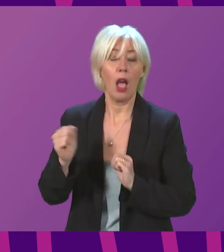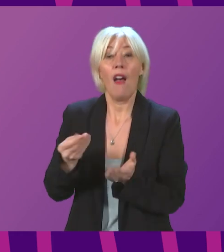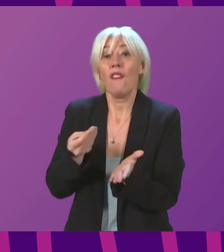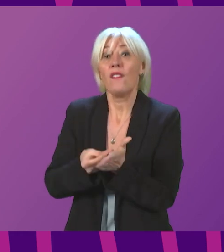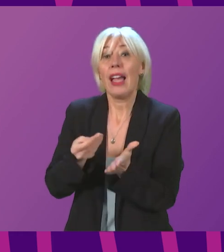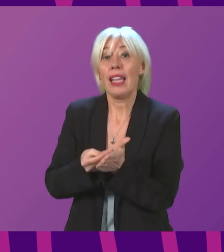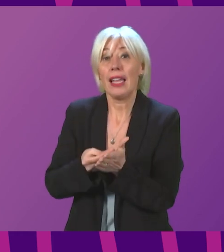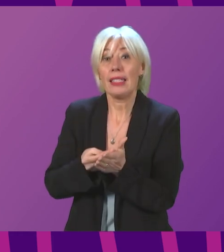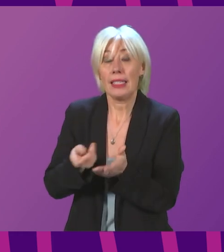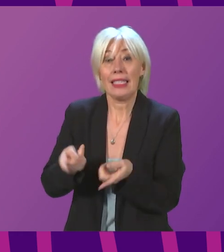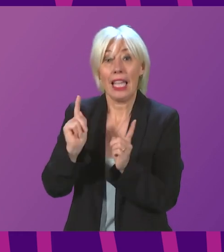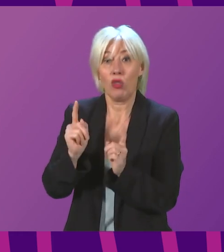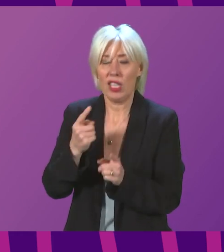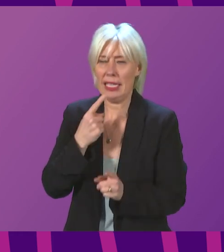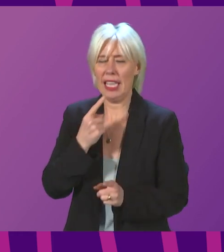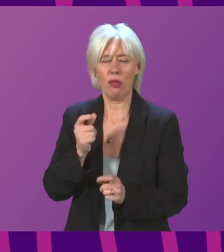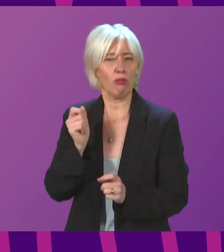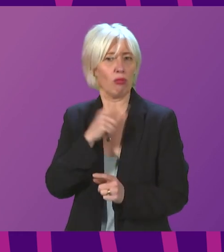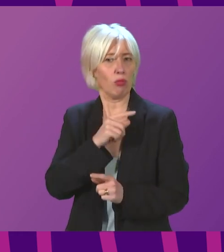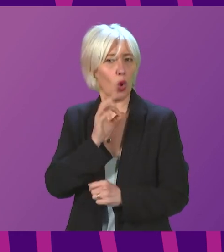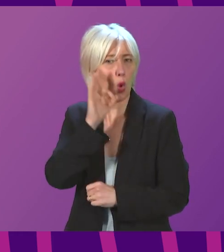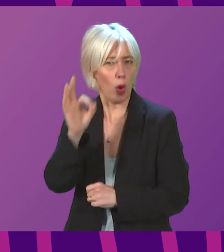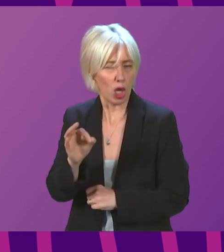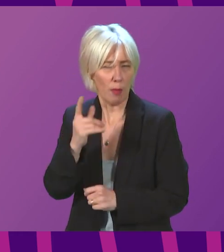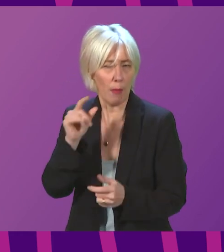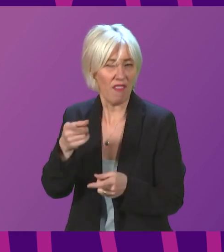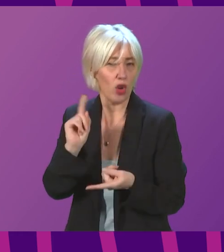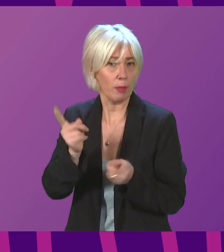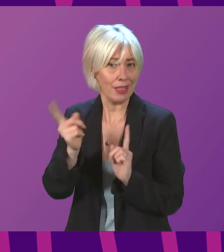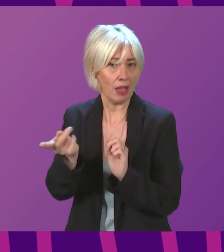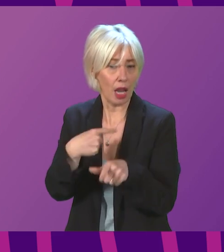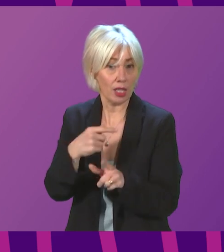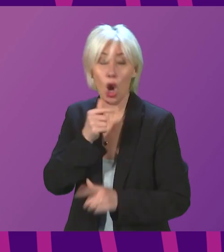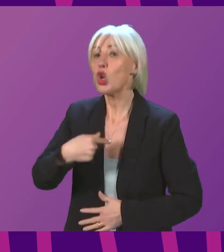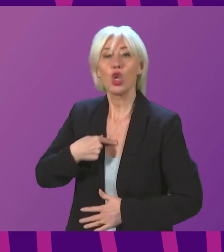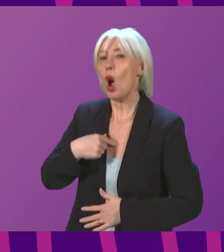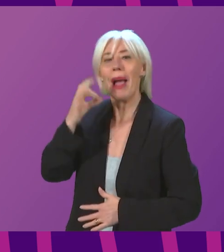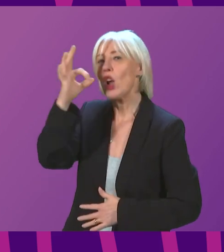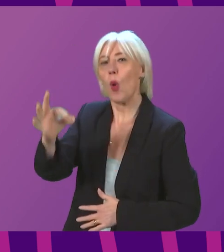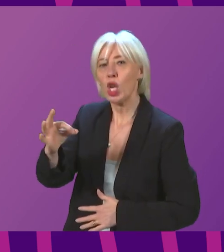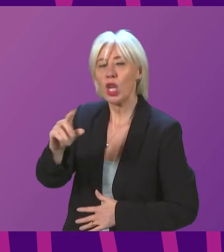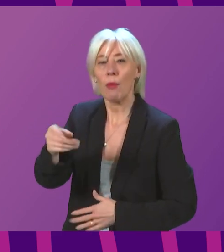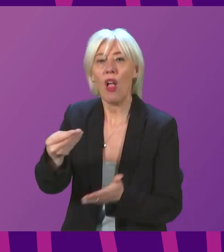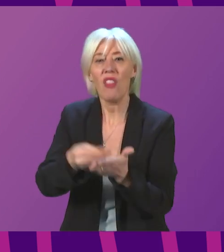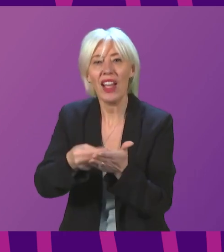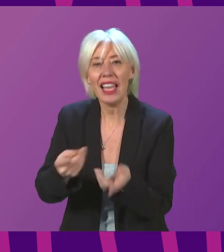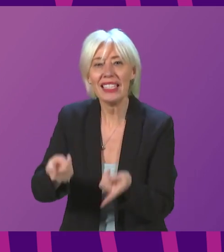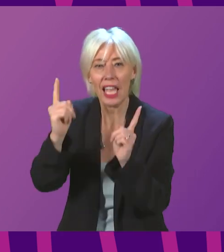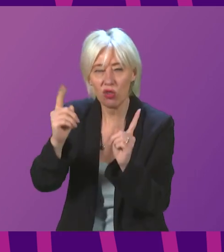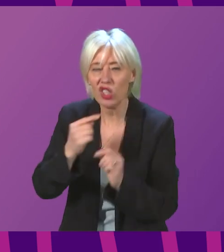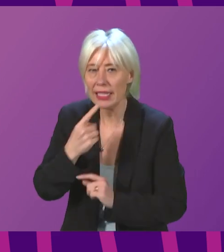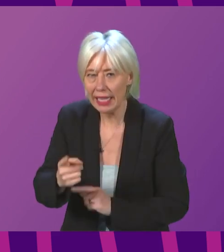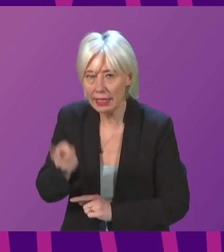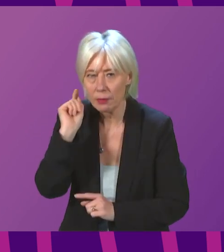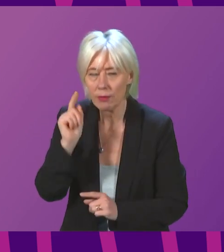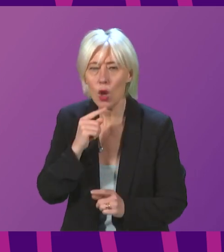Secretary posed a quite extraordinary question which I hope the First Minister might answer. To be clear this is not my question but one from the Finance Secretary would it